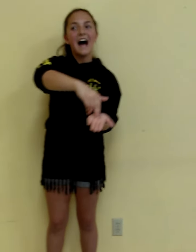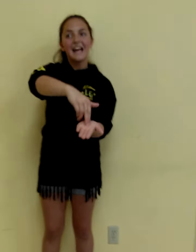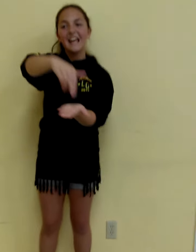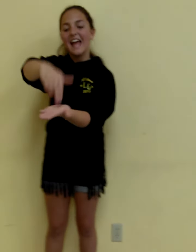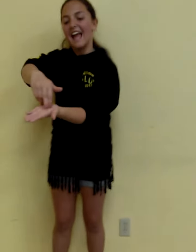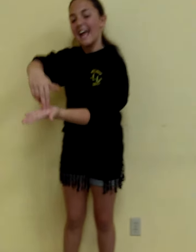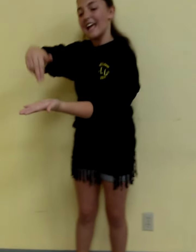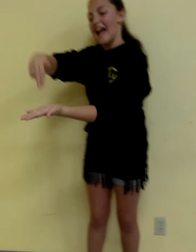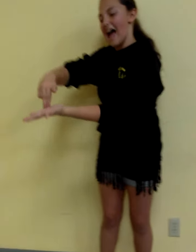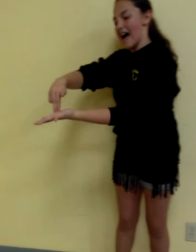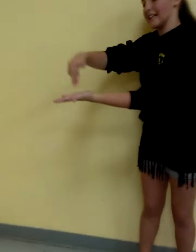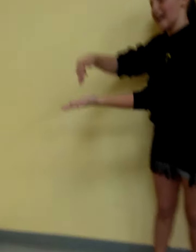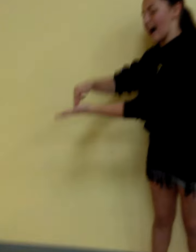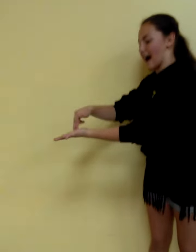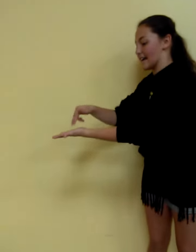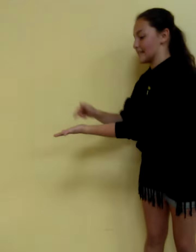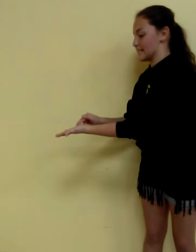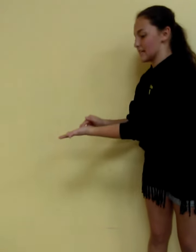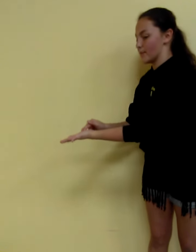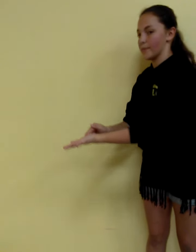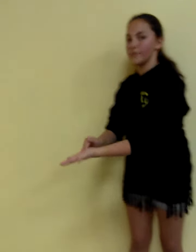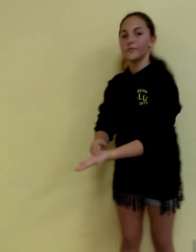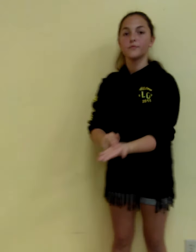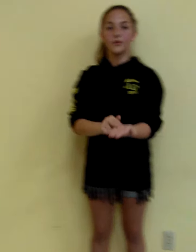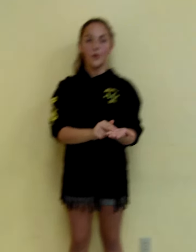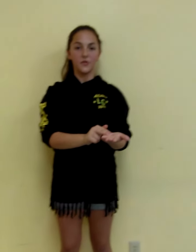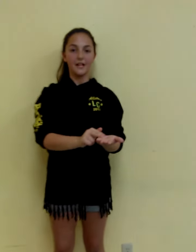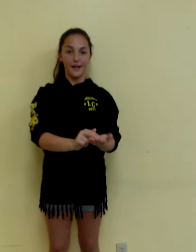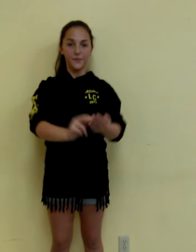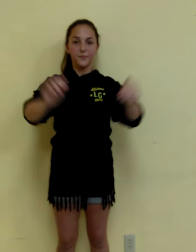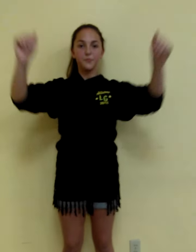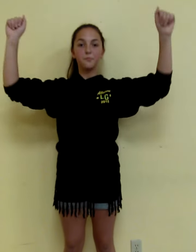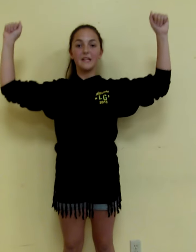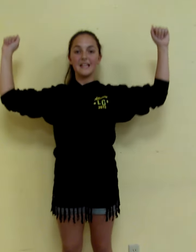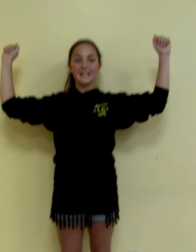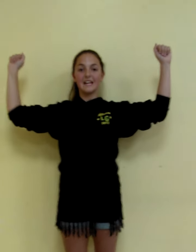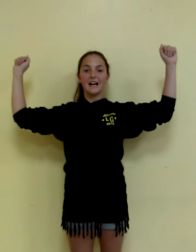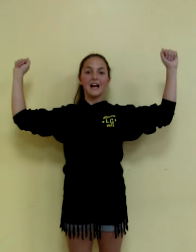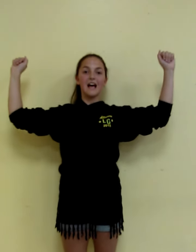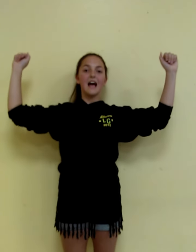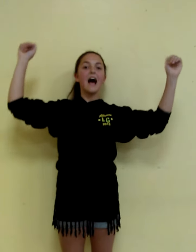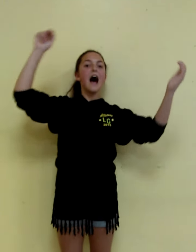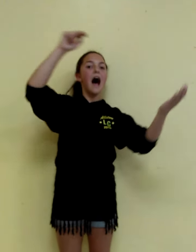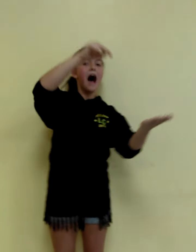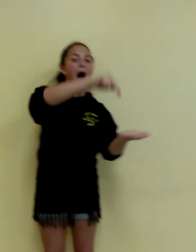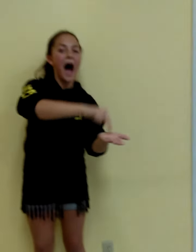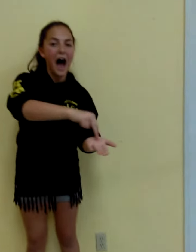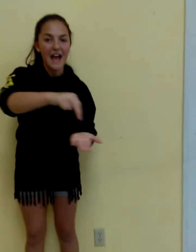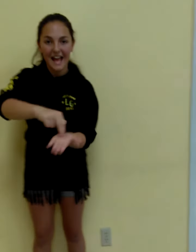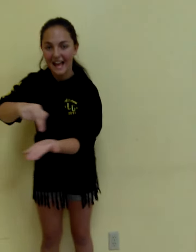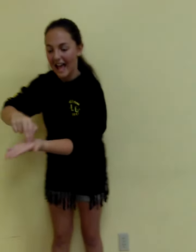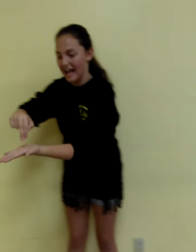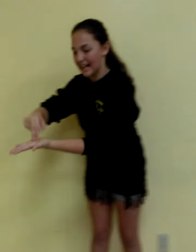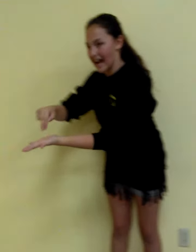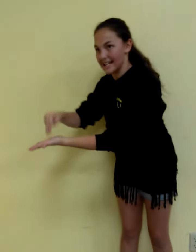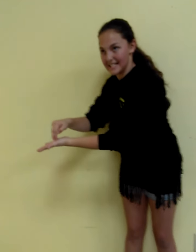I, A, L, I, D. To go over it again. P, I, A, L, I, D.